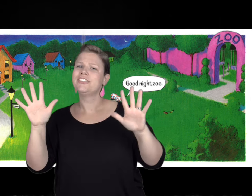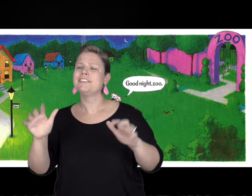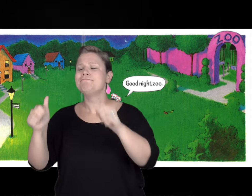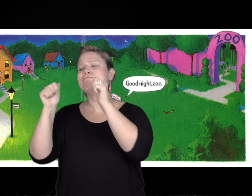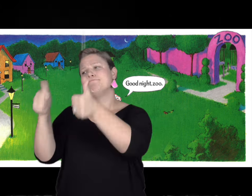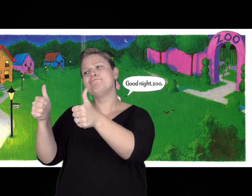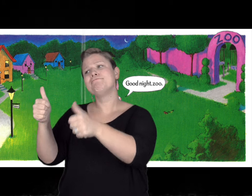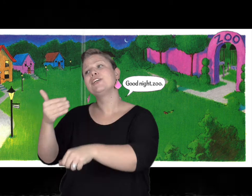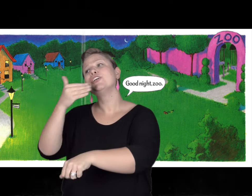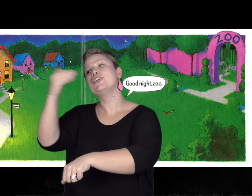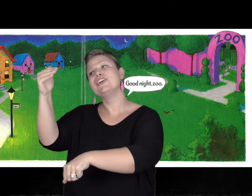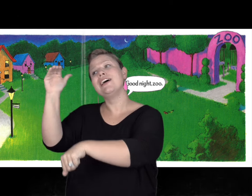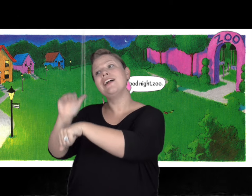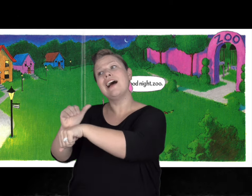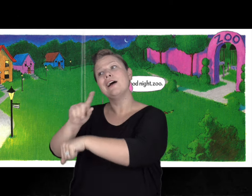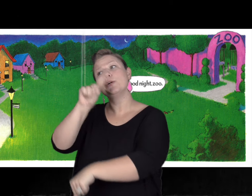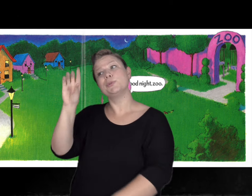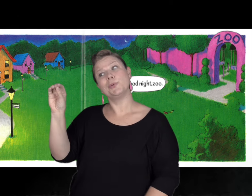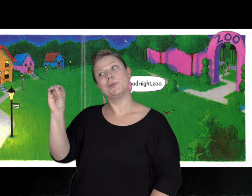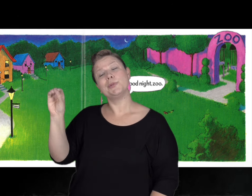back in their cages and said good night